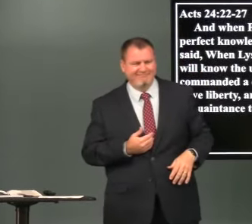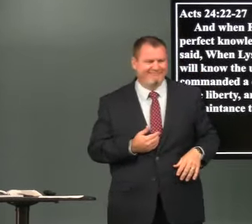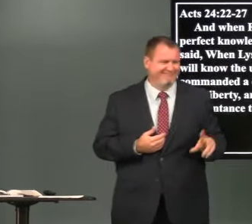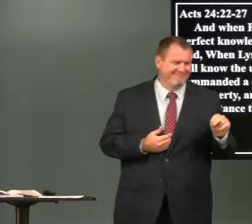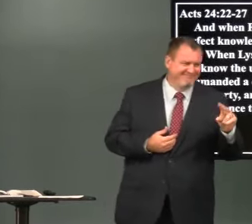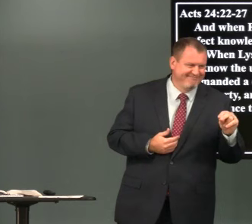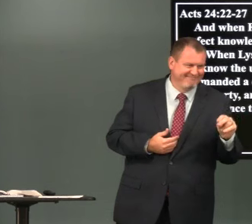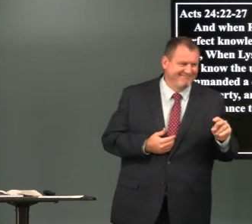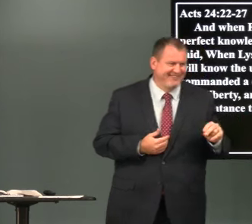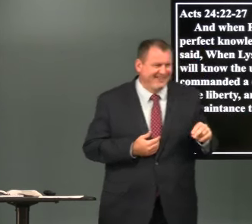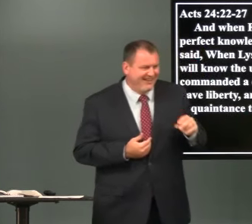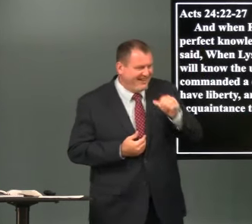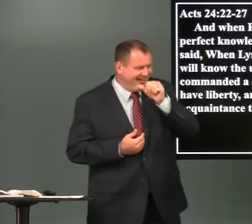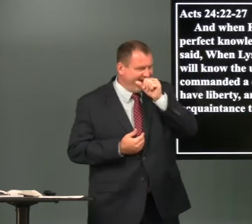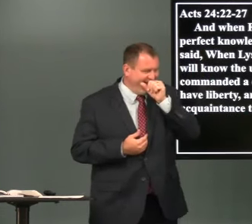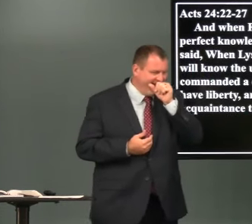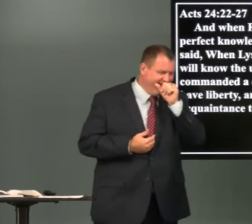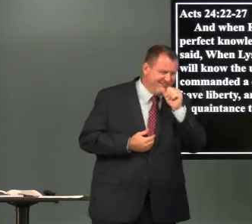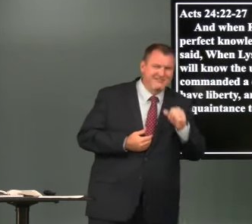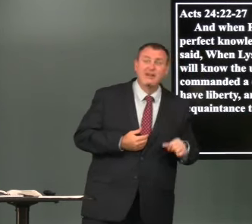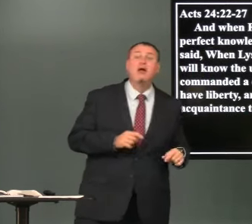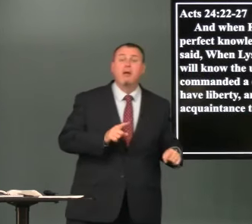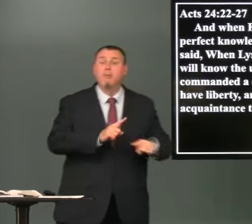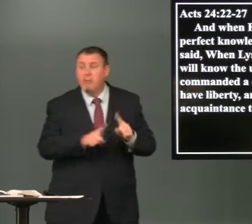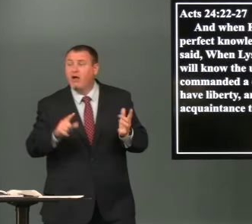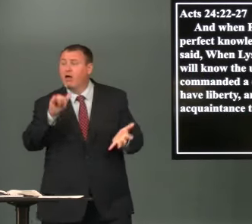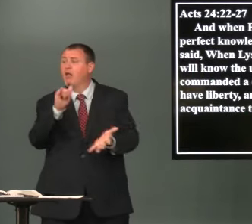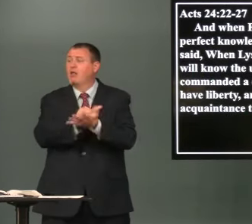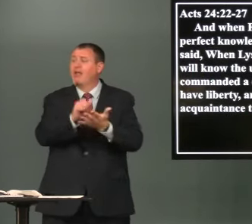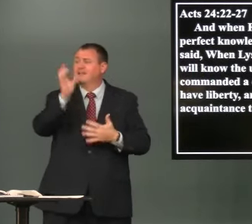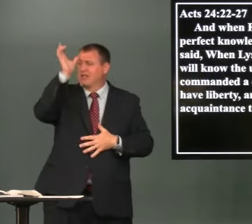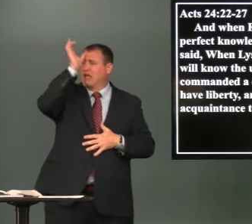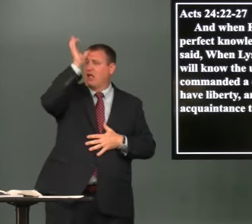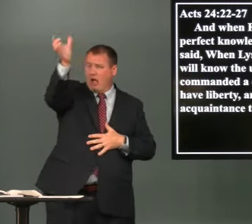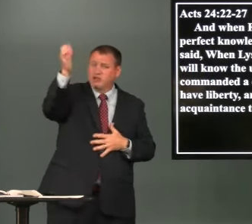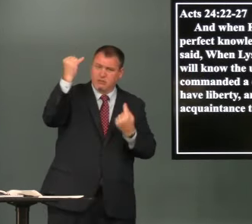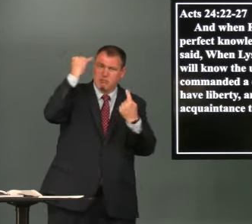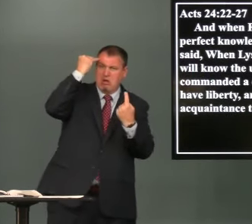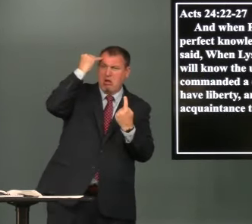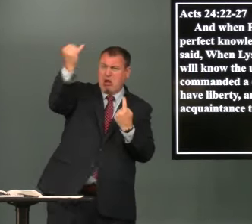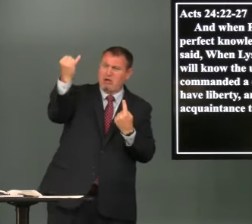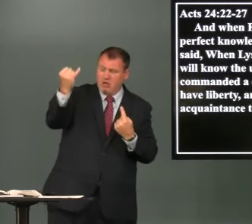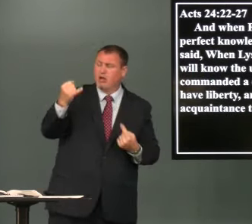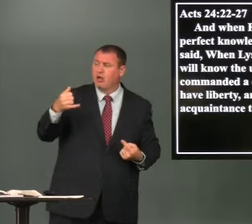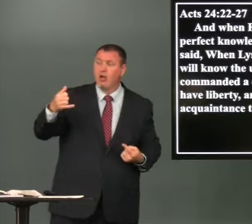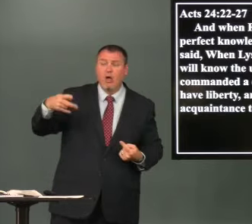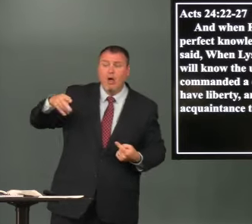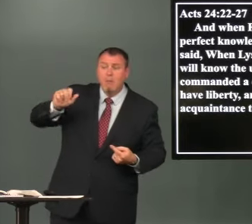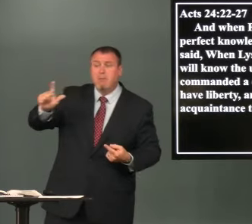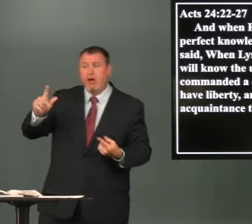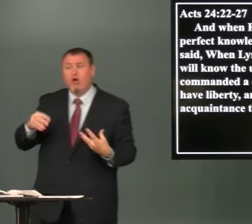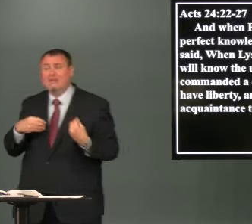no i'm kidding it wasn't that form of house arrest but that same concept there